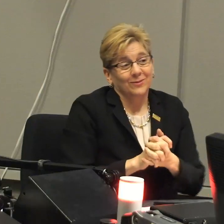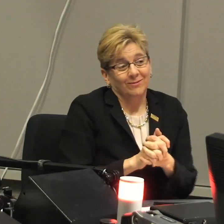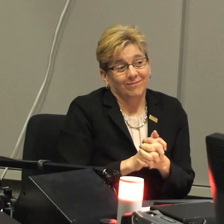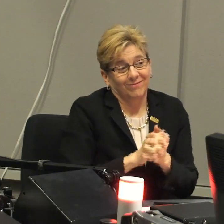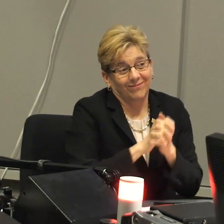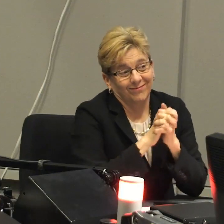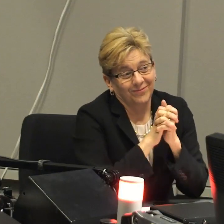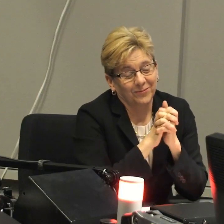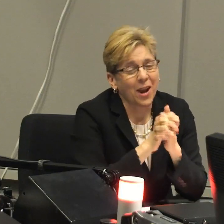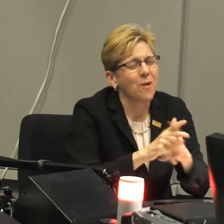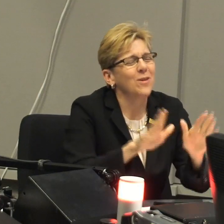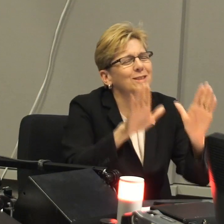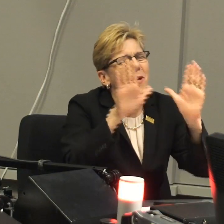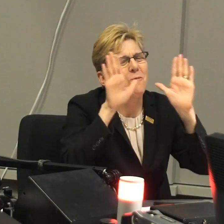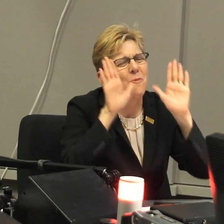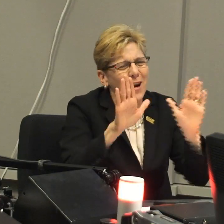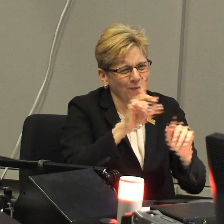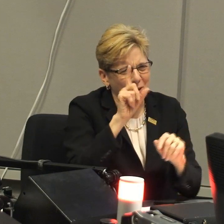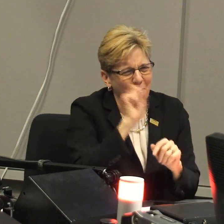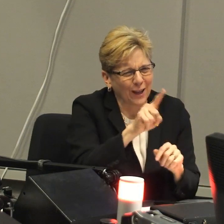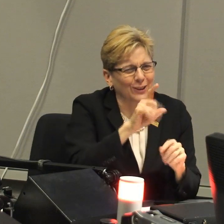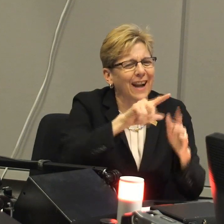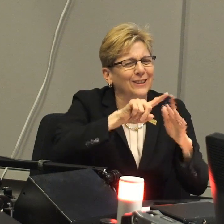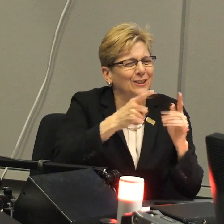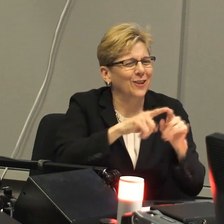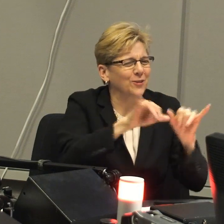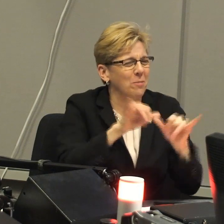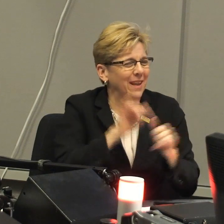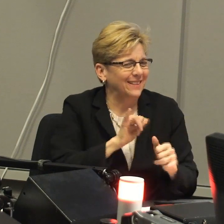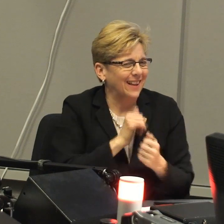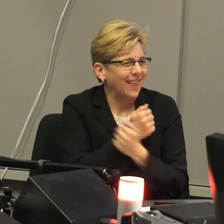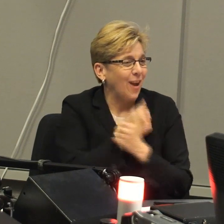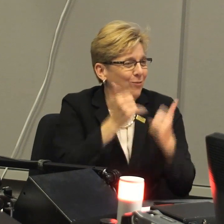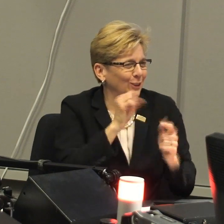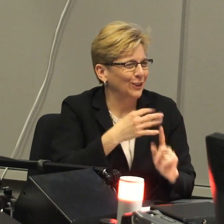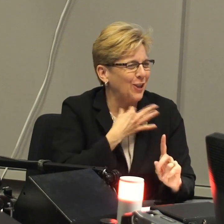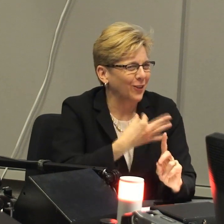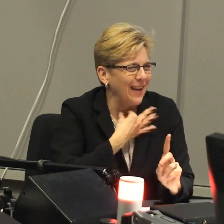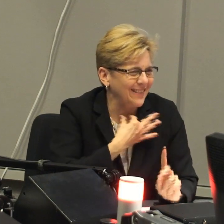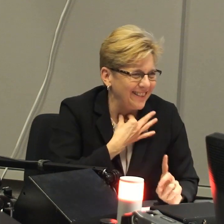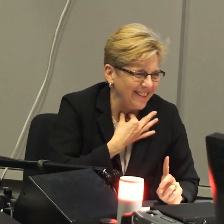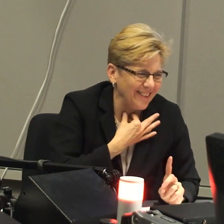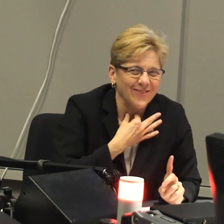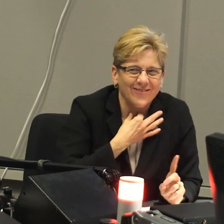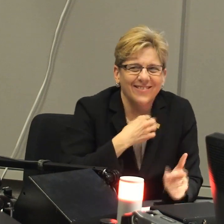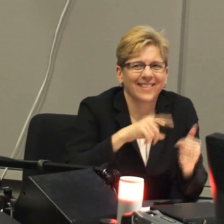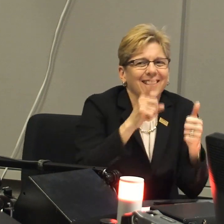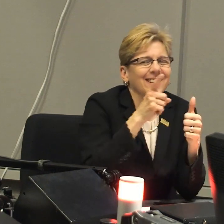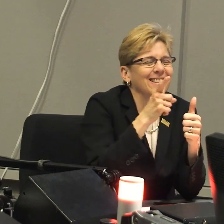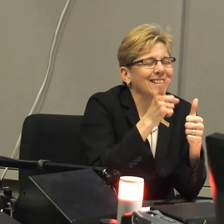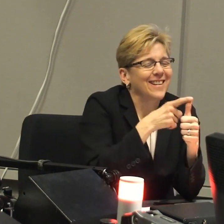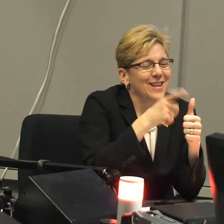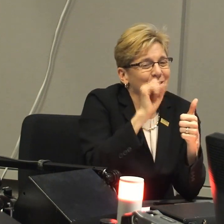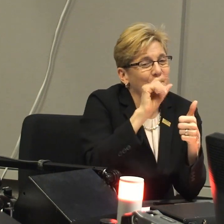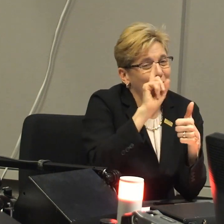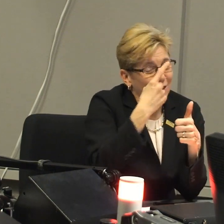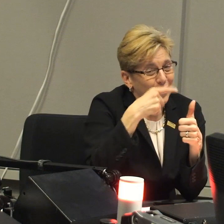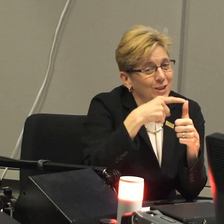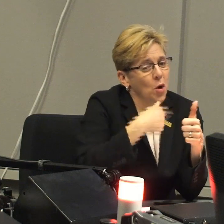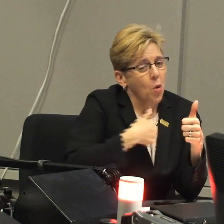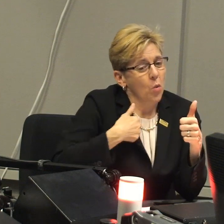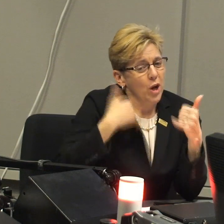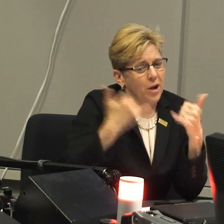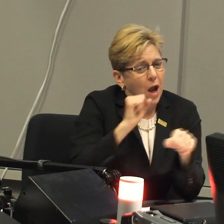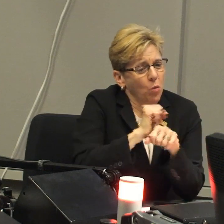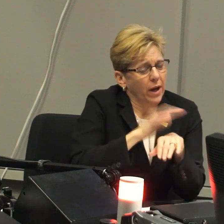Thank you very much. Oh, wow. That is a wonderful question. Yeah, and it starts in a place that I love, which is the place of being